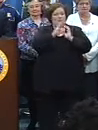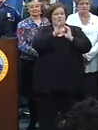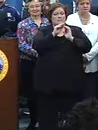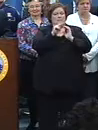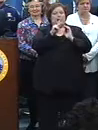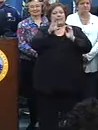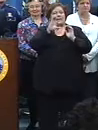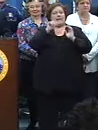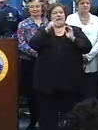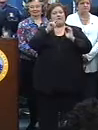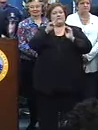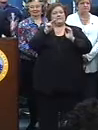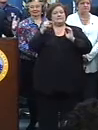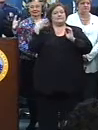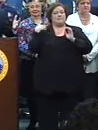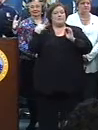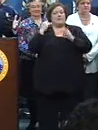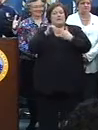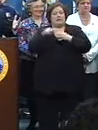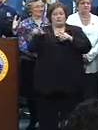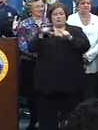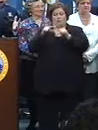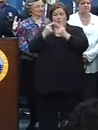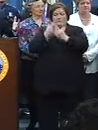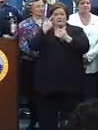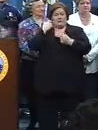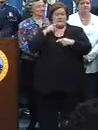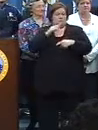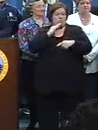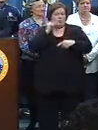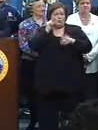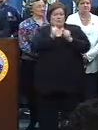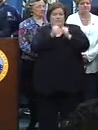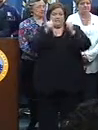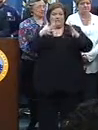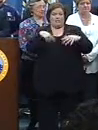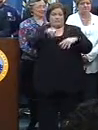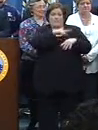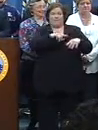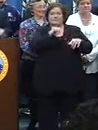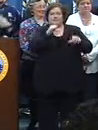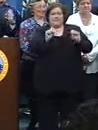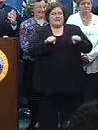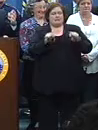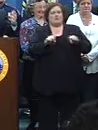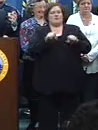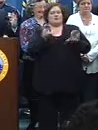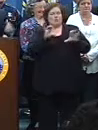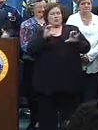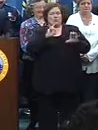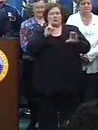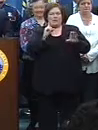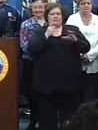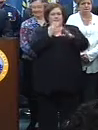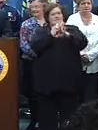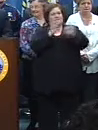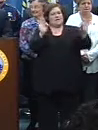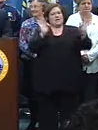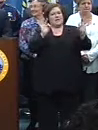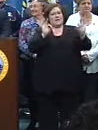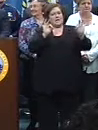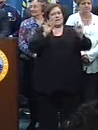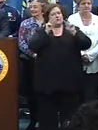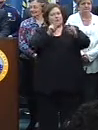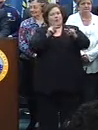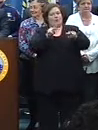captains and the crews, of course, because Mardi Gras wouldn't be possible without the work that they've done. It is the greatest free show on earth.